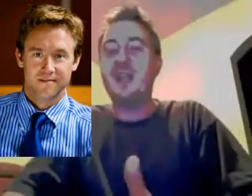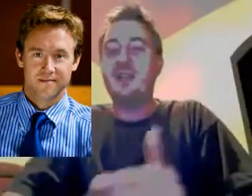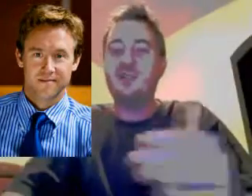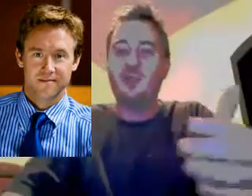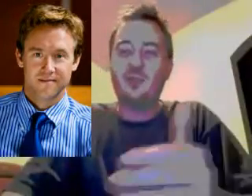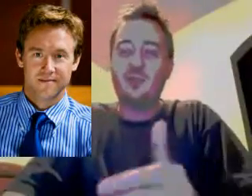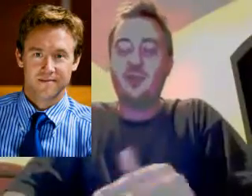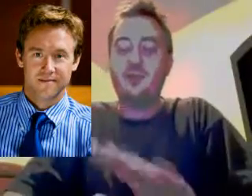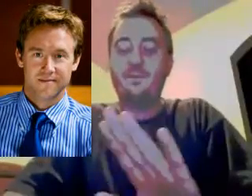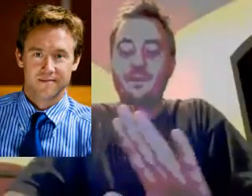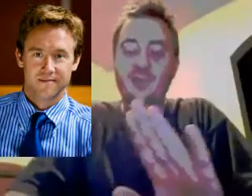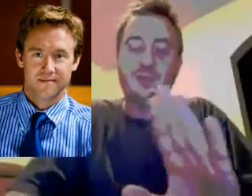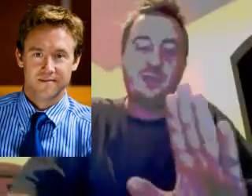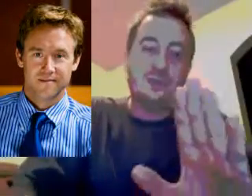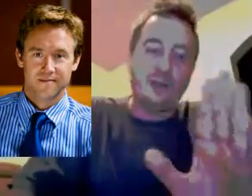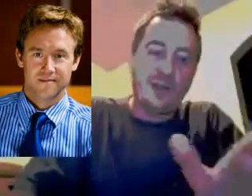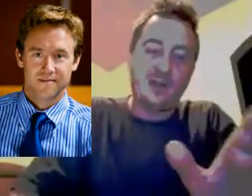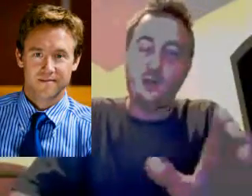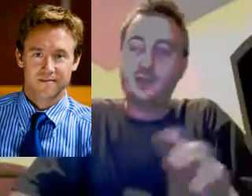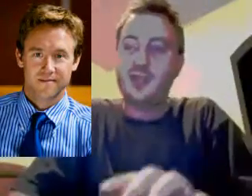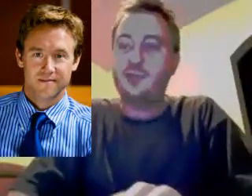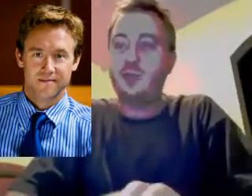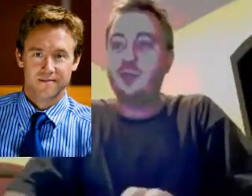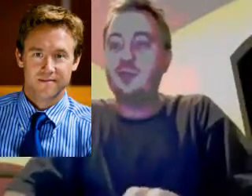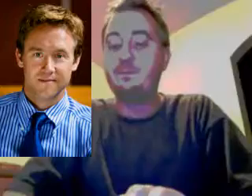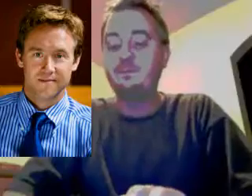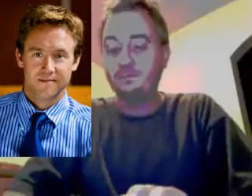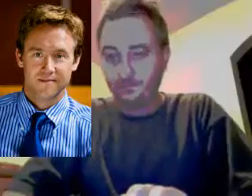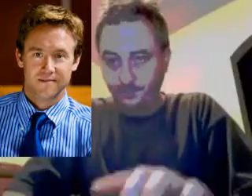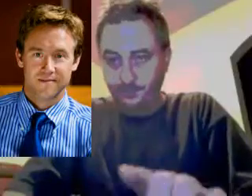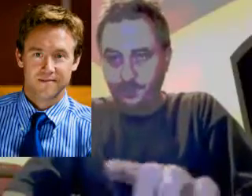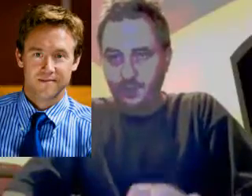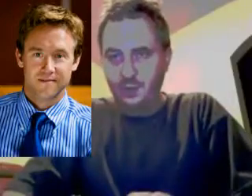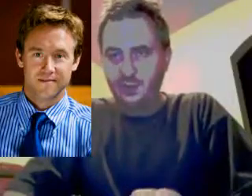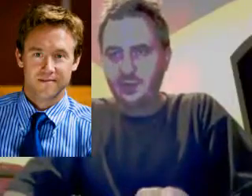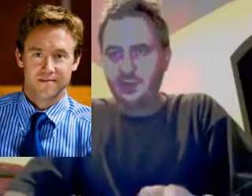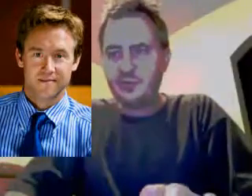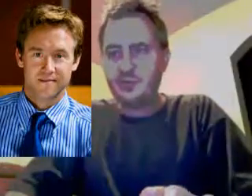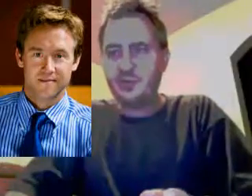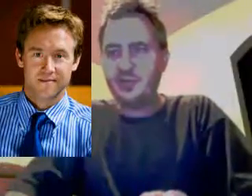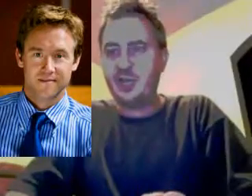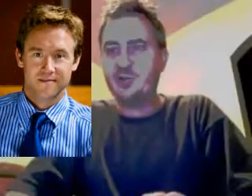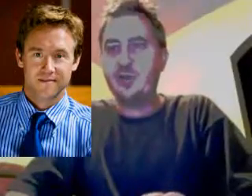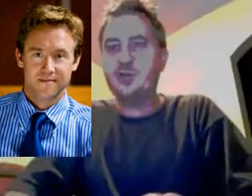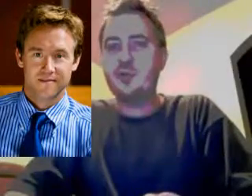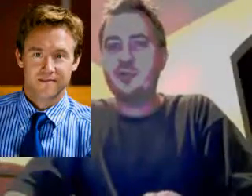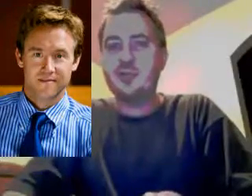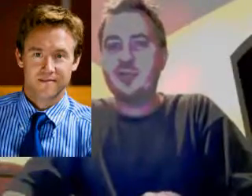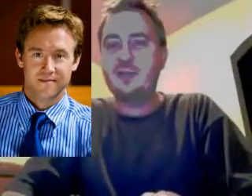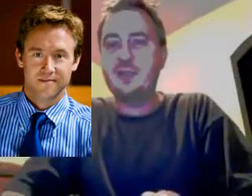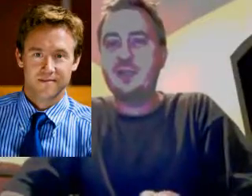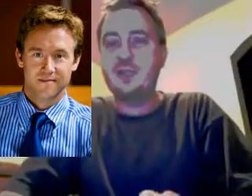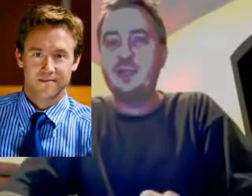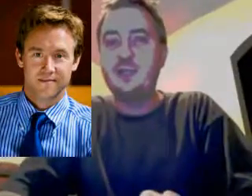debt. So they're, you know, she's leaning towards that direction. She's also the state treasurer, and she says that she's,